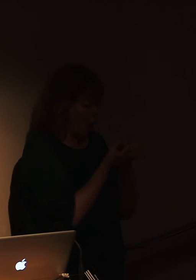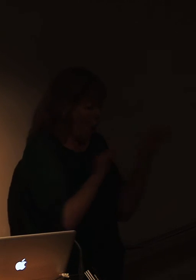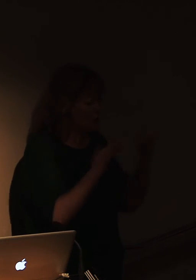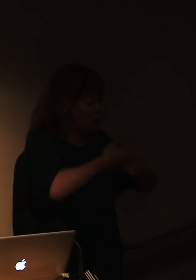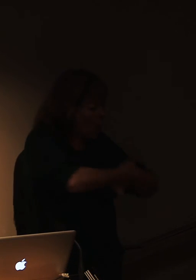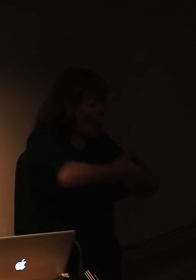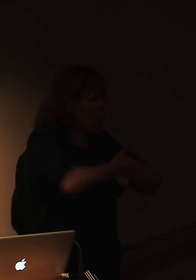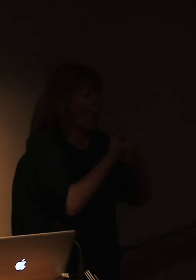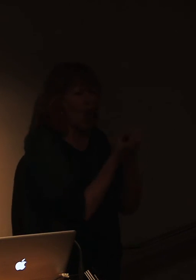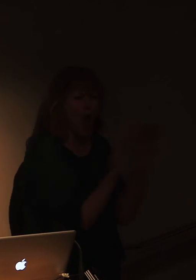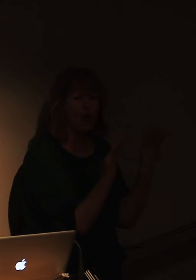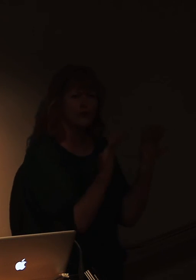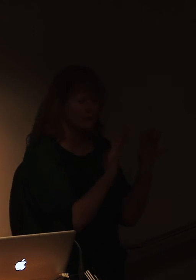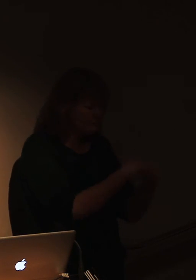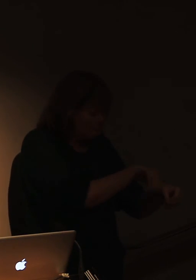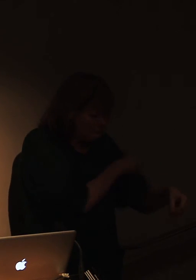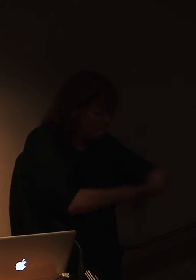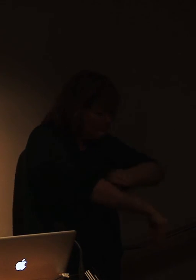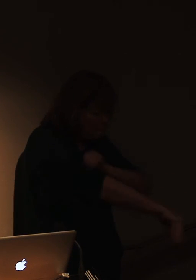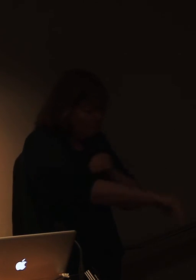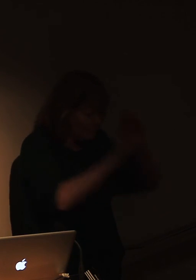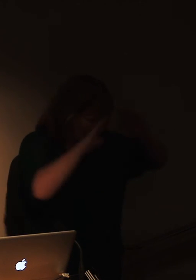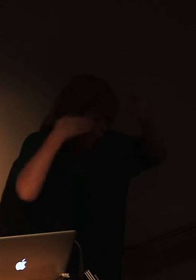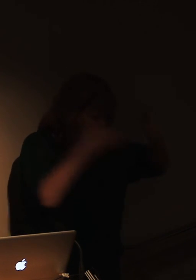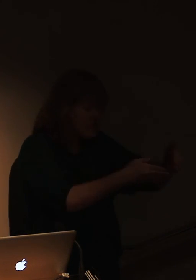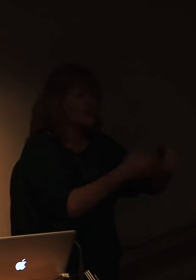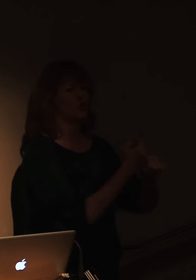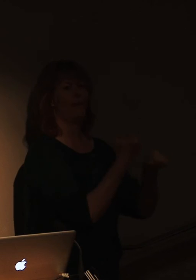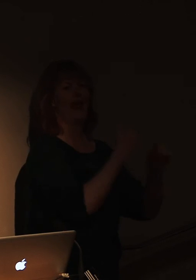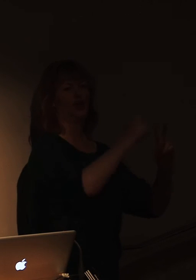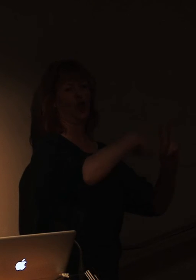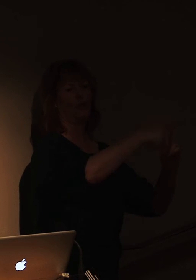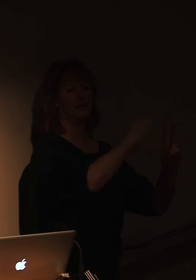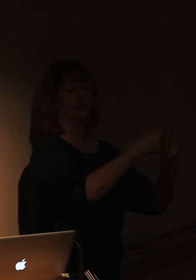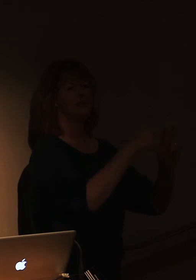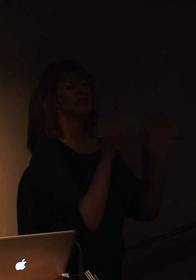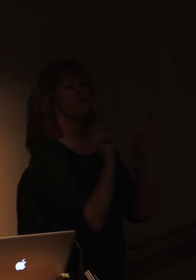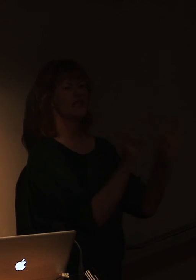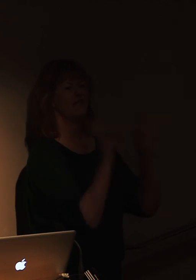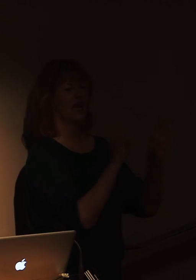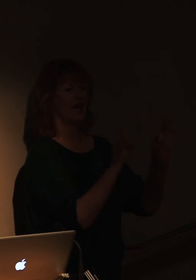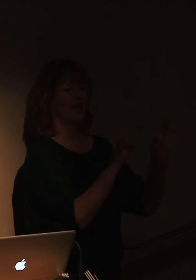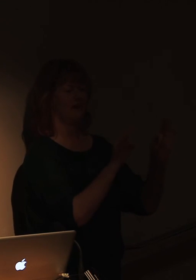lot of work and a lot of commitment to make documentaries and particularly natural history documentaries.